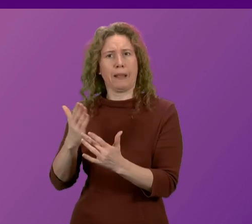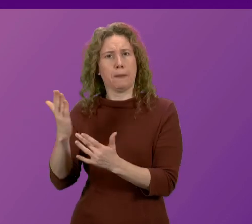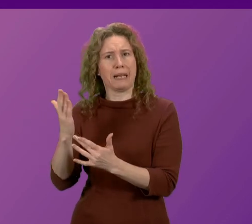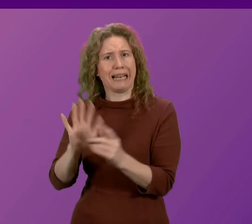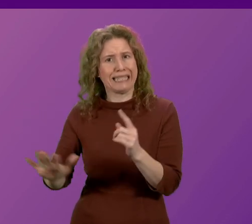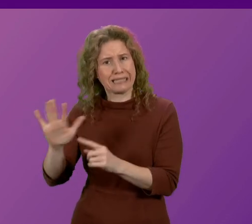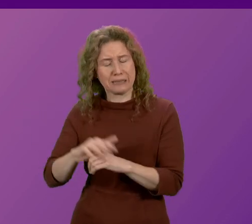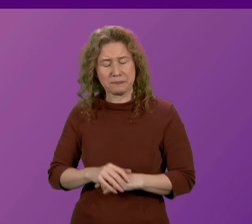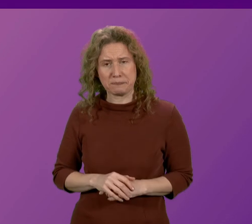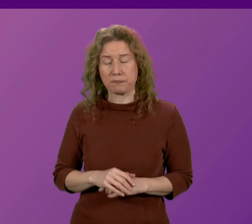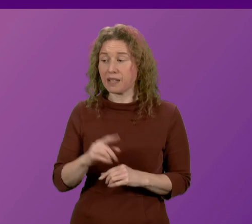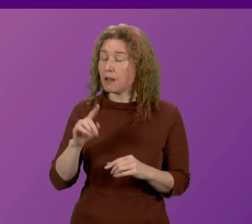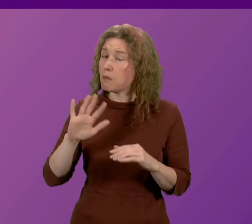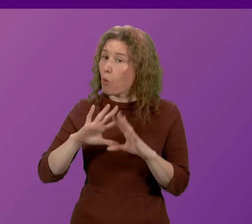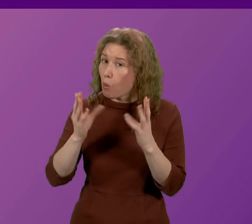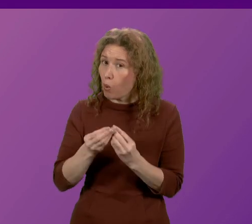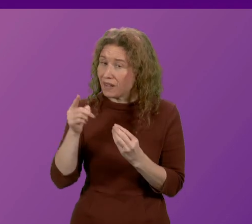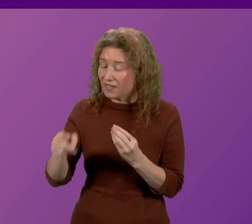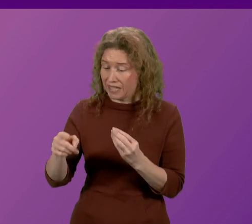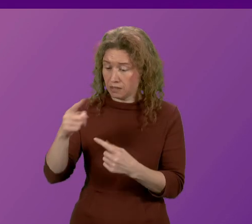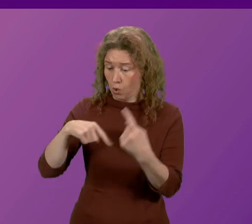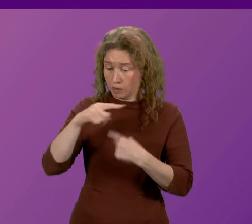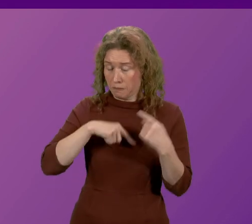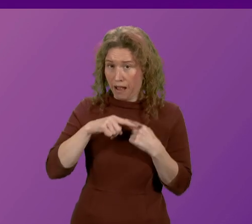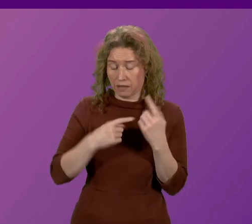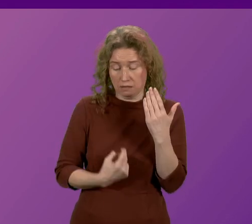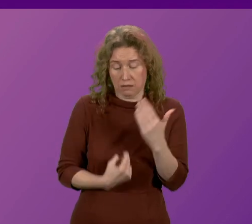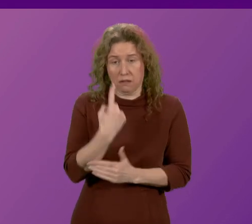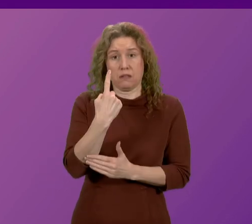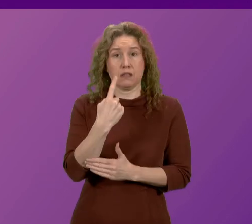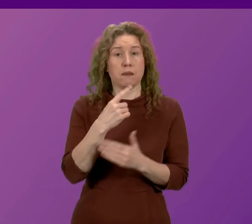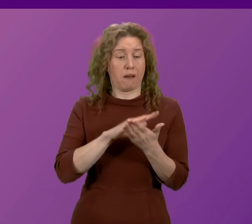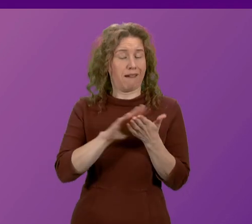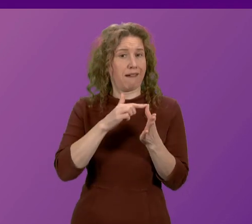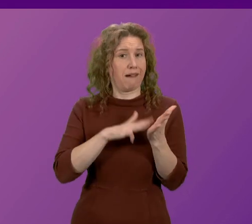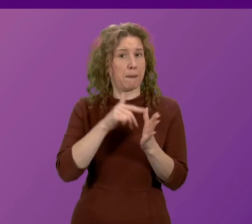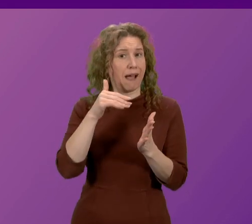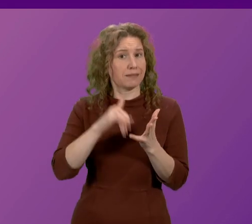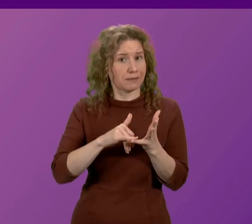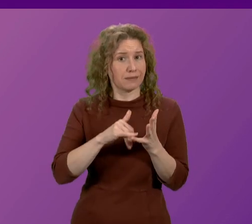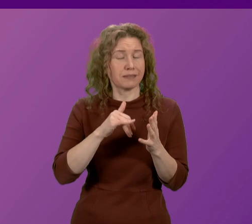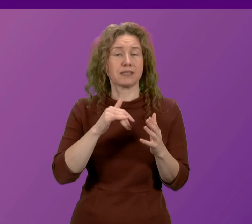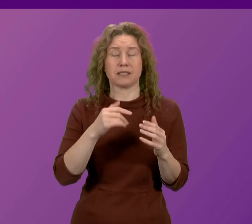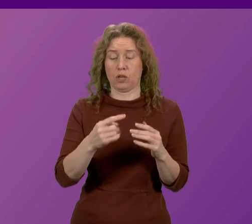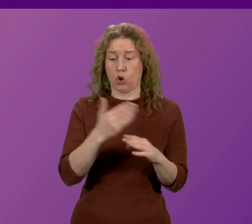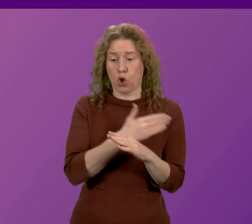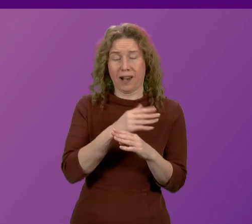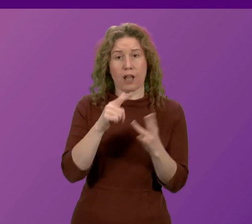East. All of this, of course, goes back to the atrocities that were committed by Hamas in early October